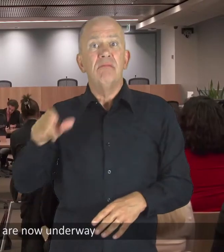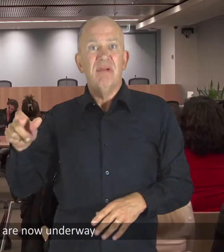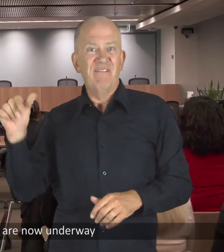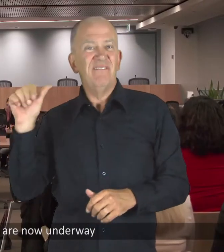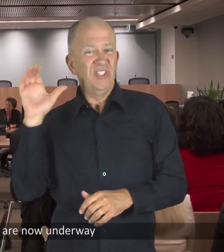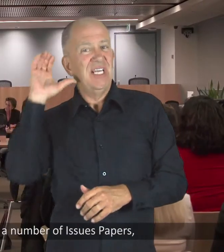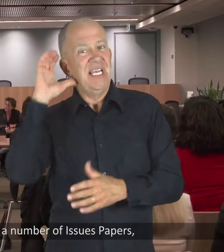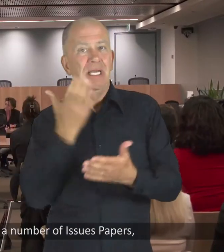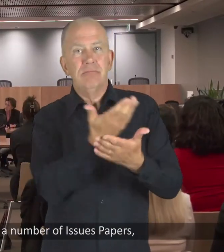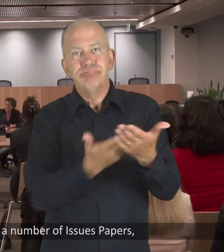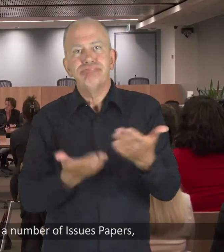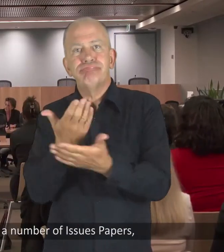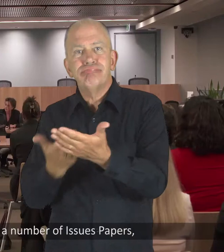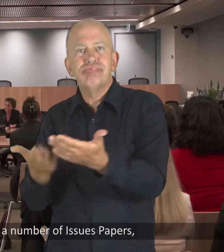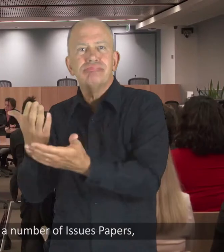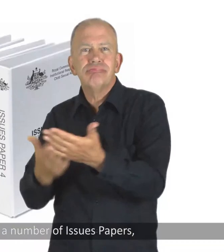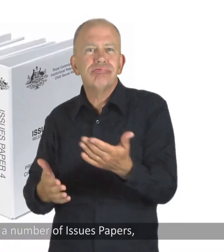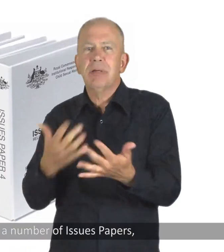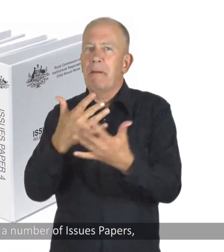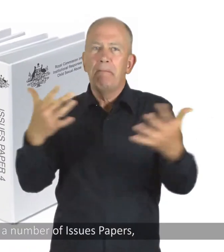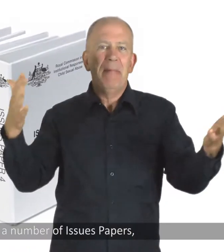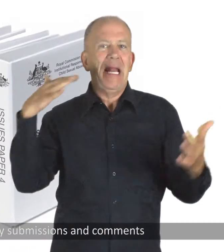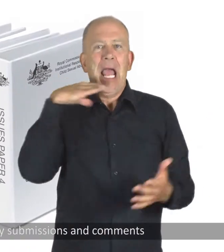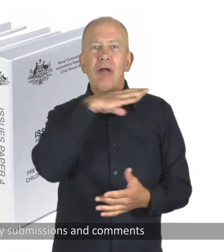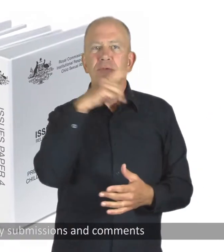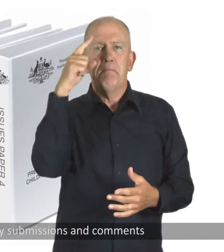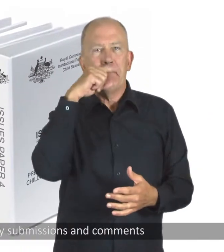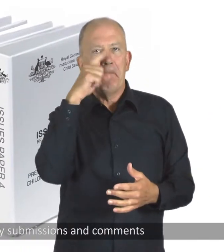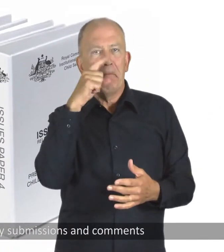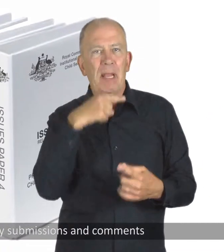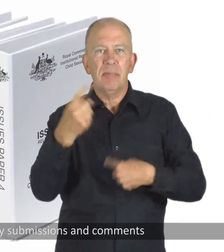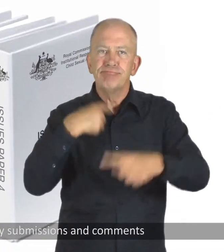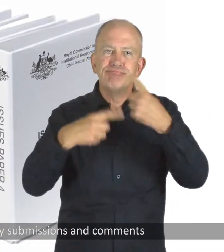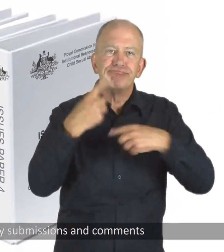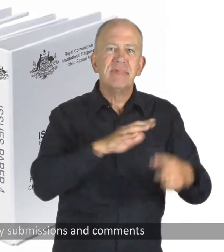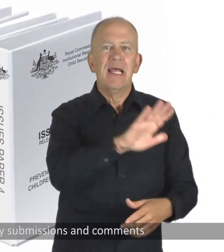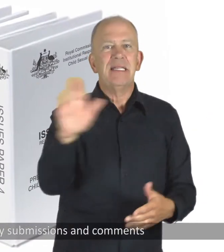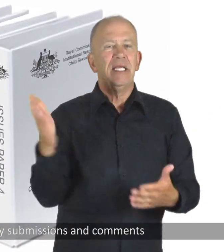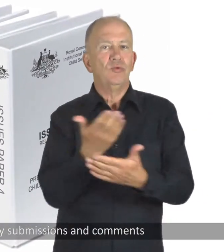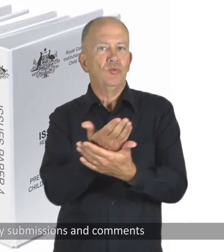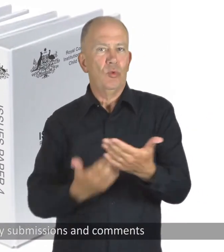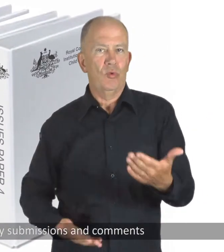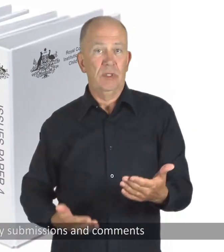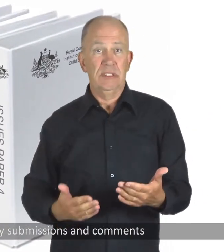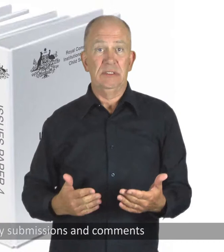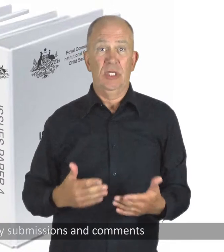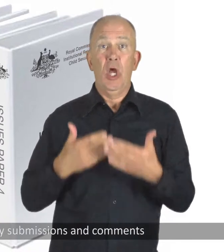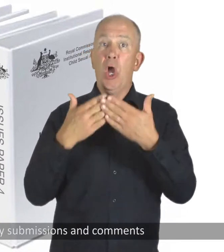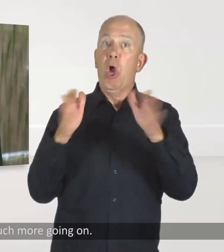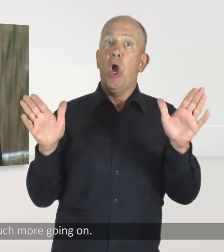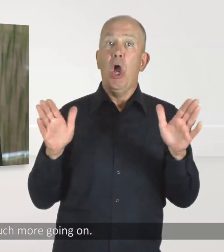are now underway, and we've published a number of issues papers which are attracting many submissions and comments.